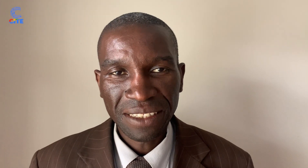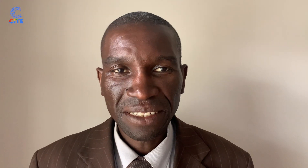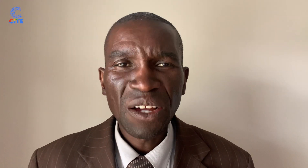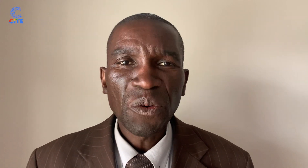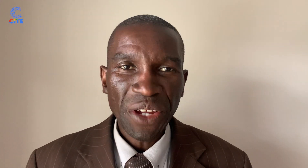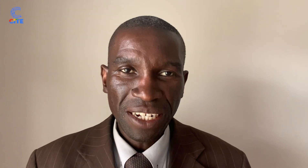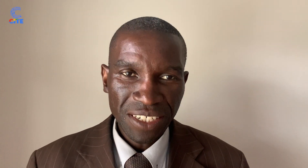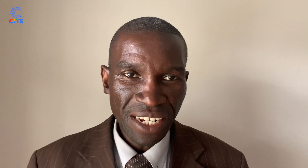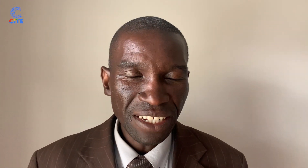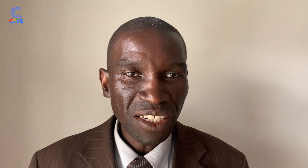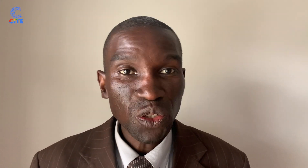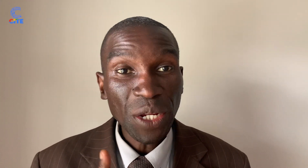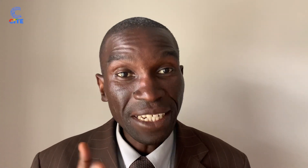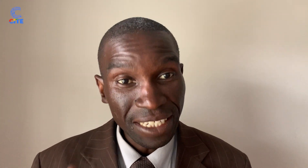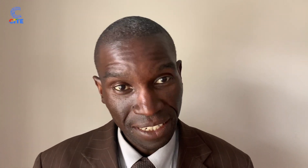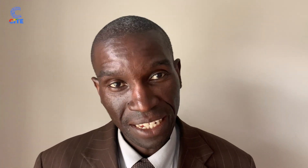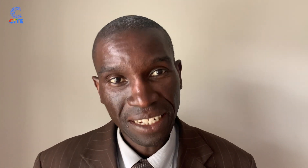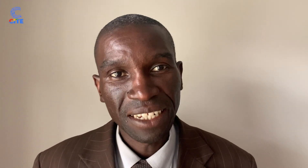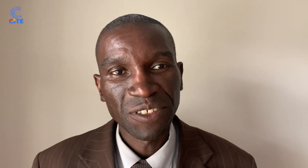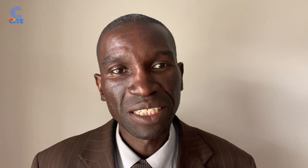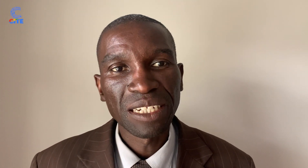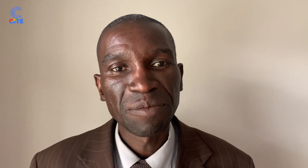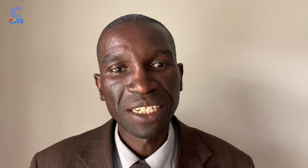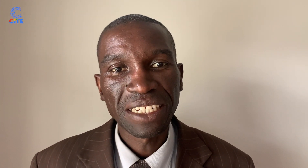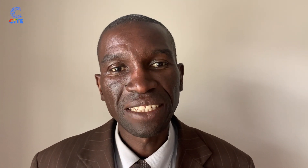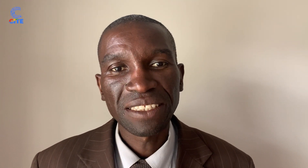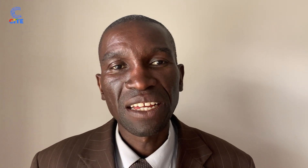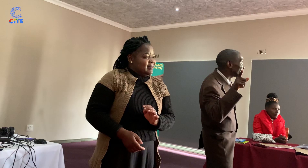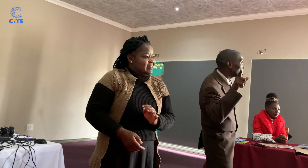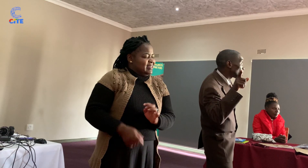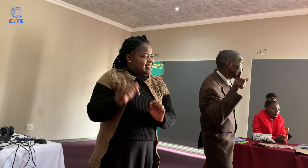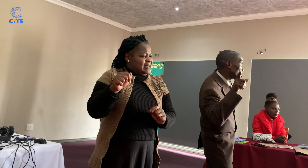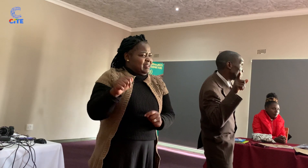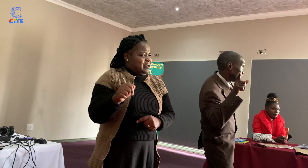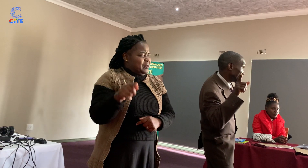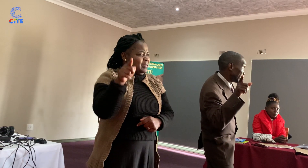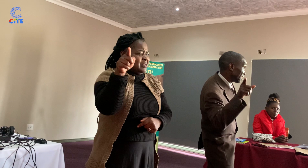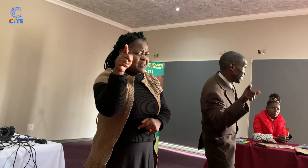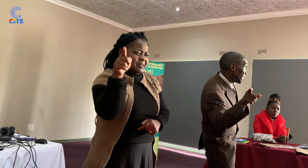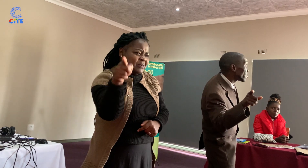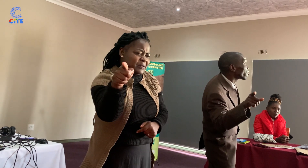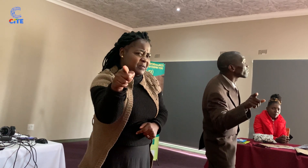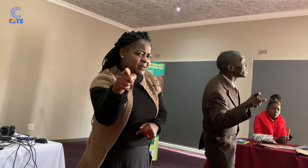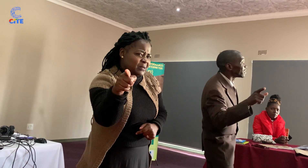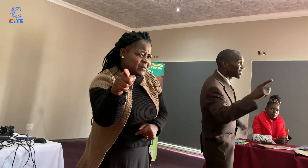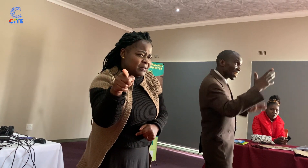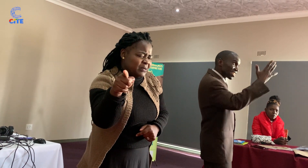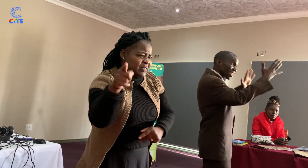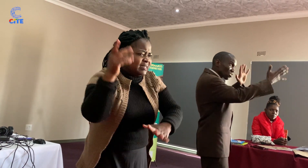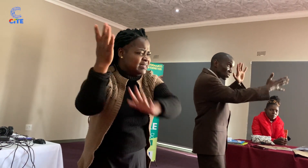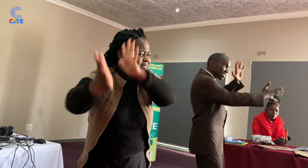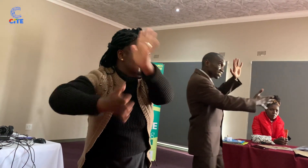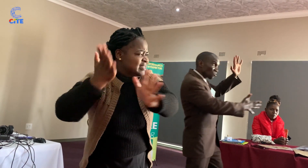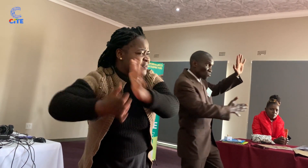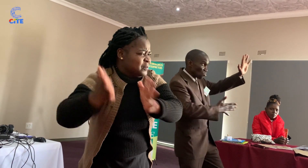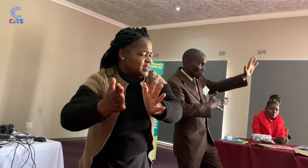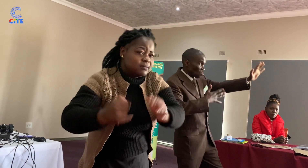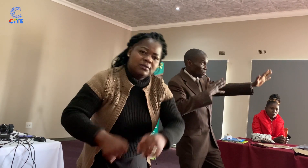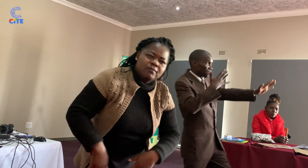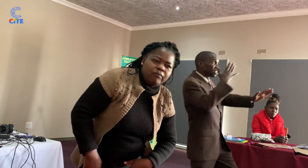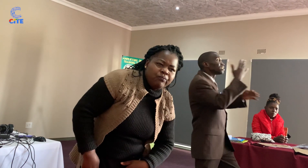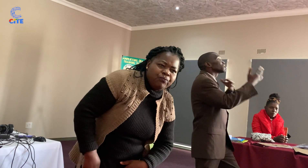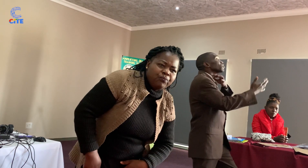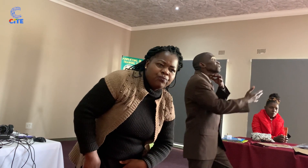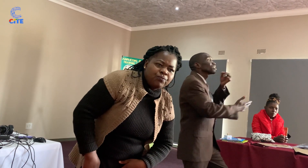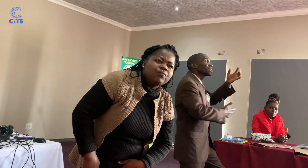Interpreters, we are training 20 sign language interpreters specializing in theater, but the training